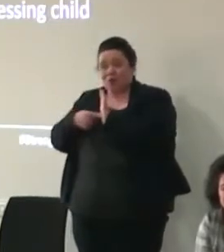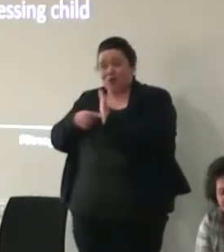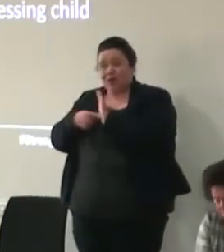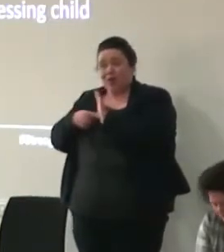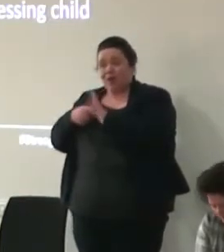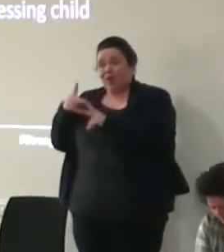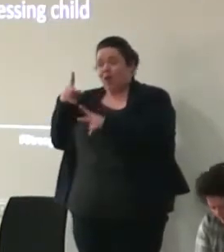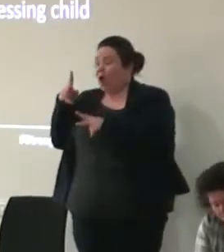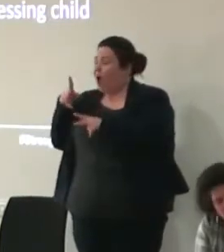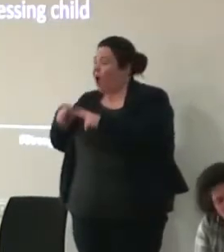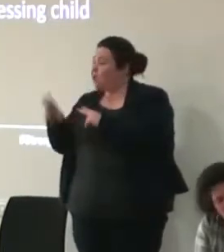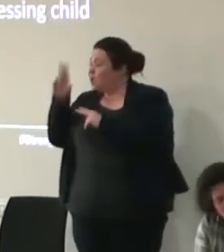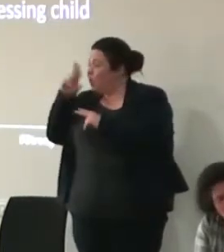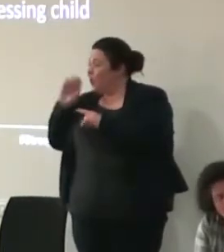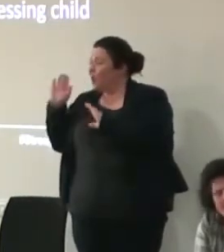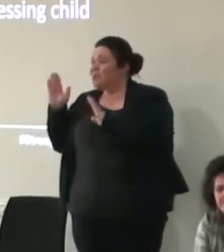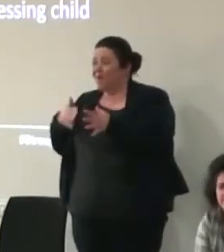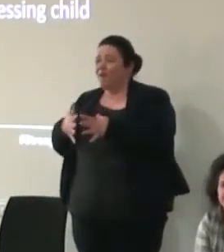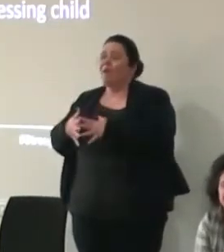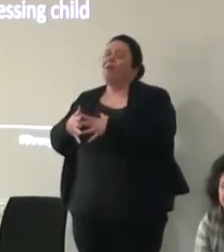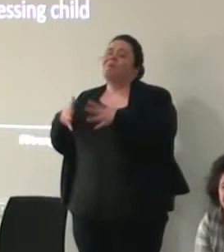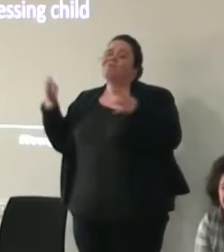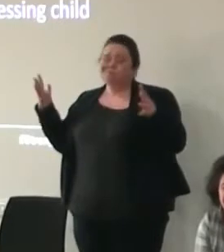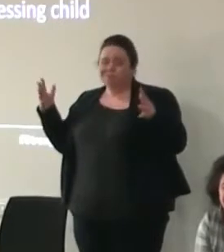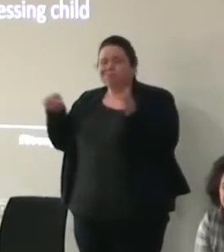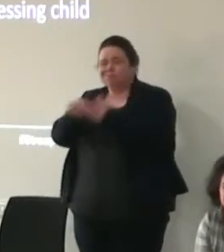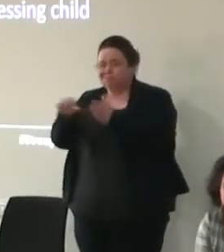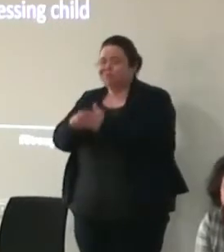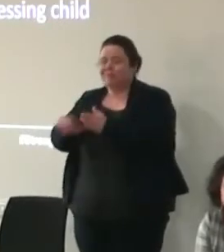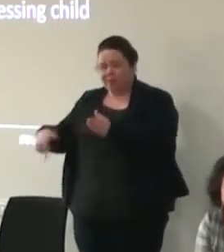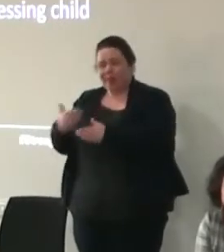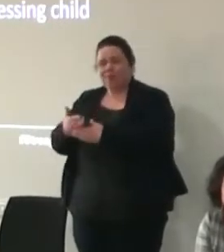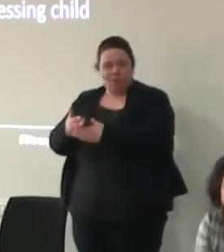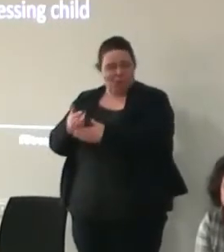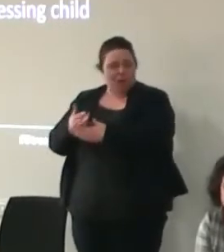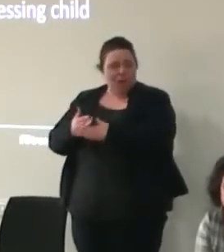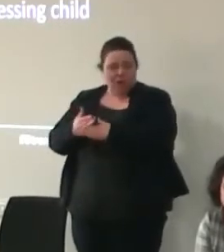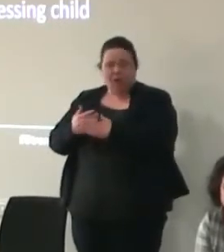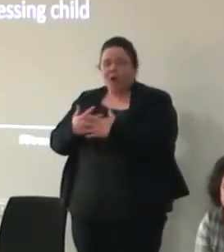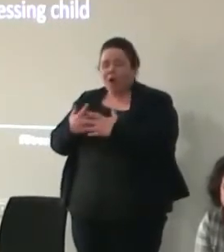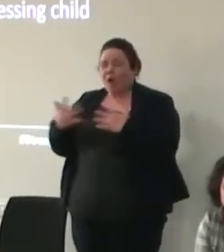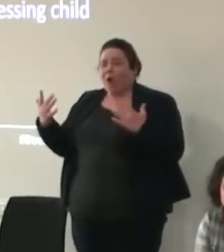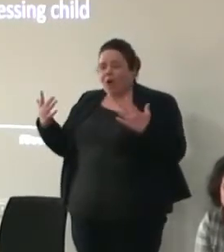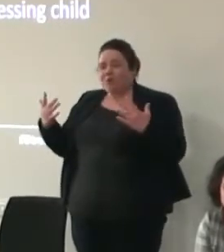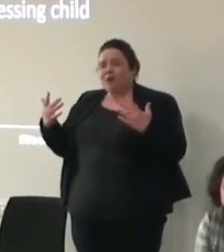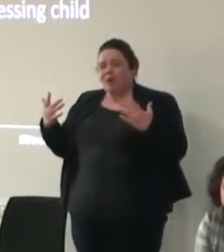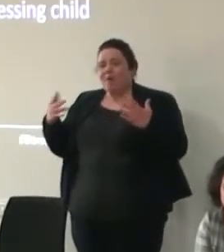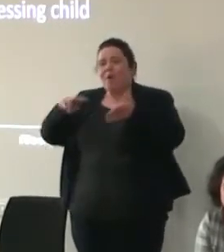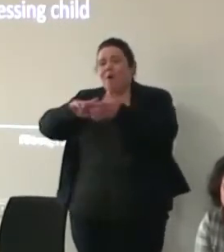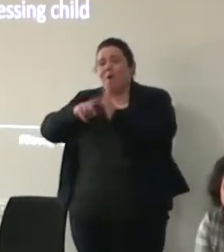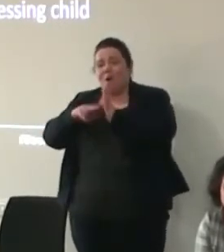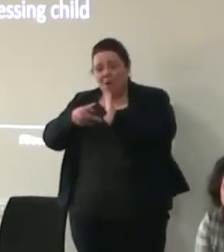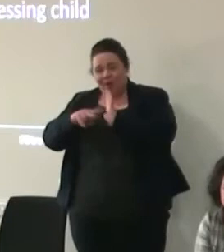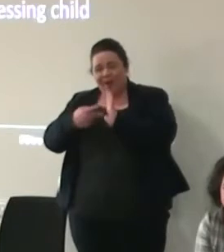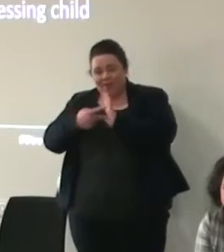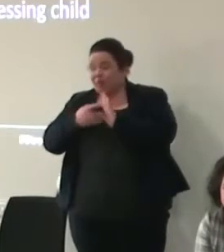you've said cuts to youth services dramatically affect this kind of work because you know a lot of arts organizations turn first